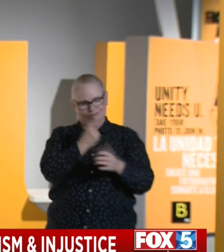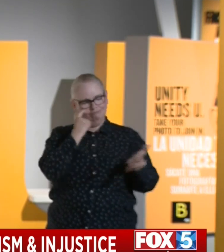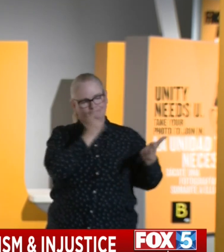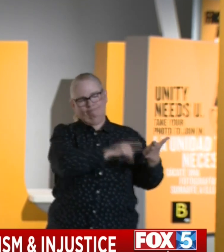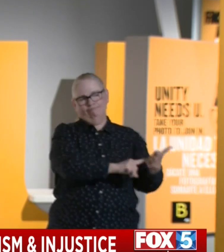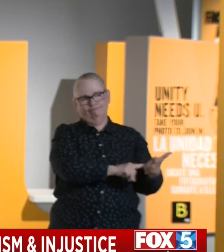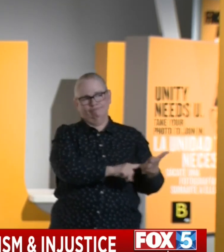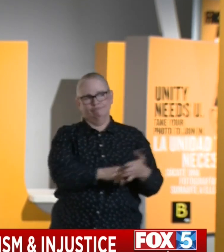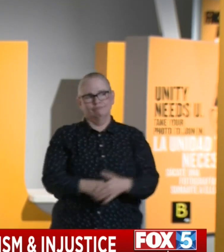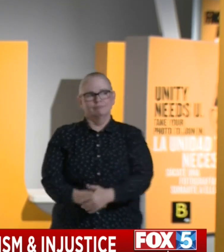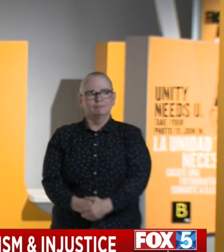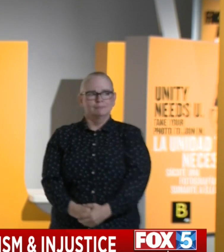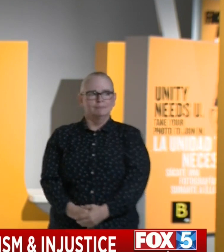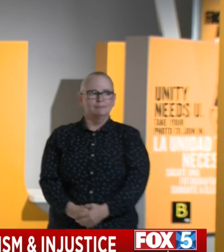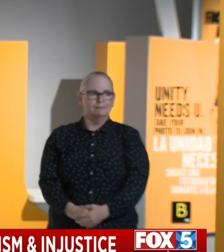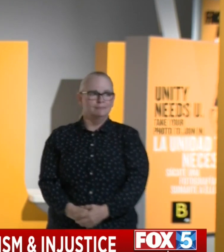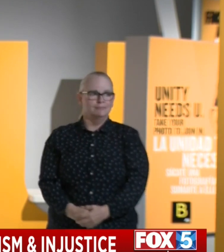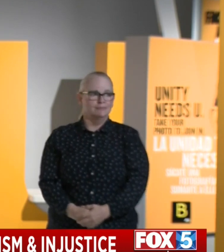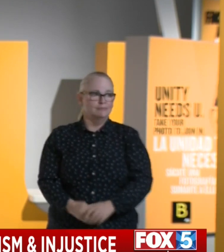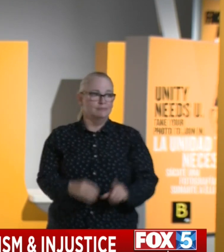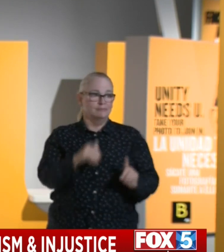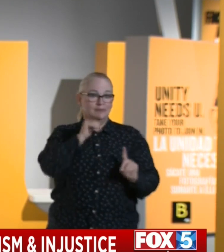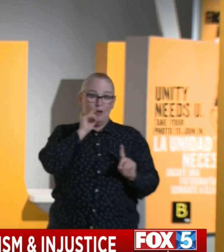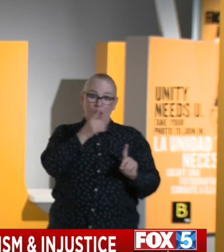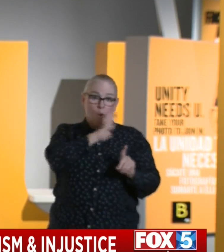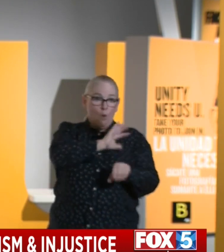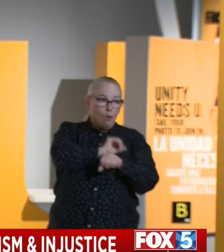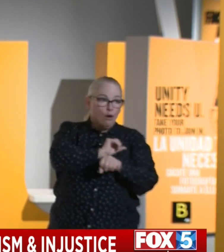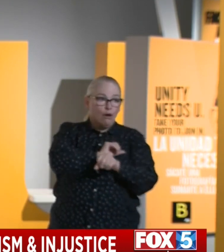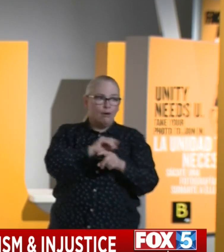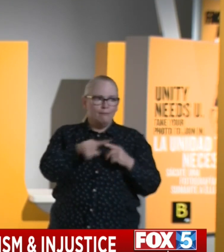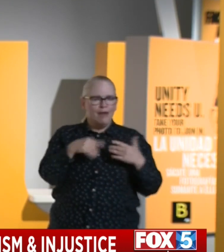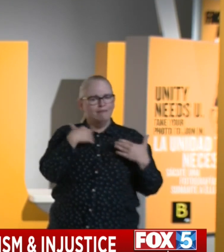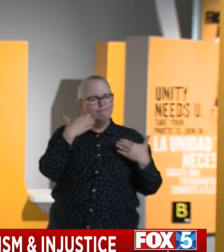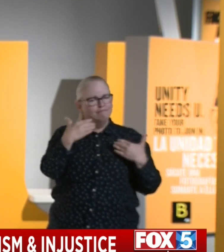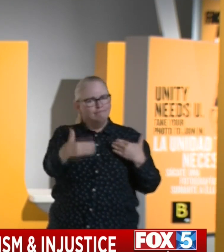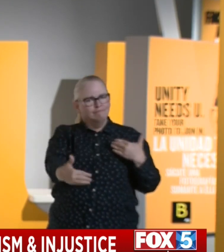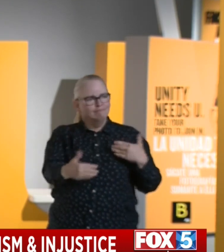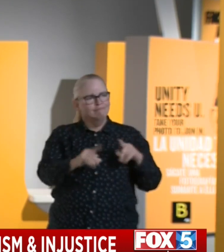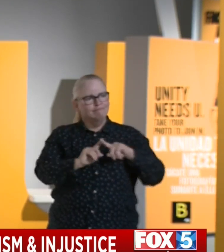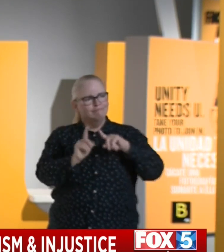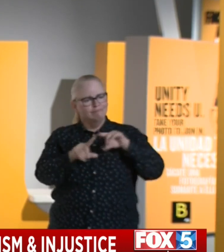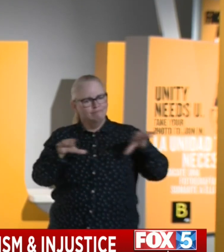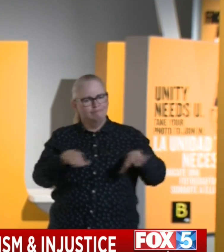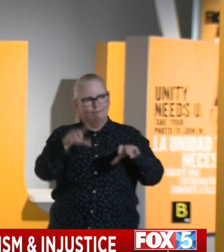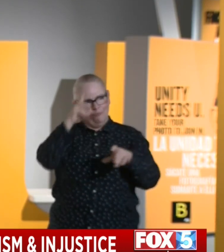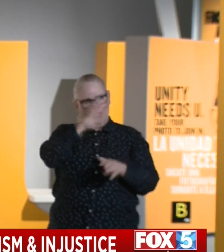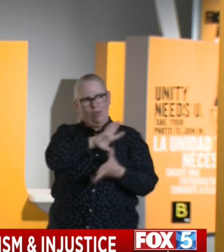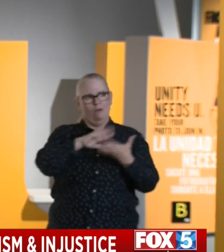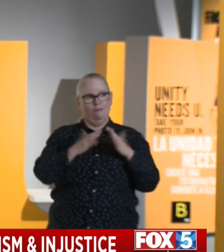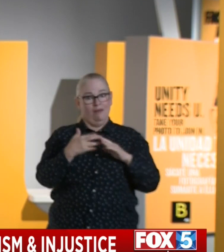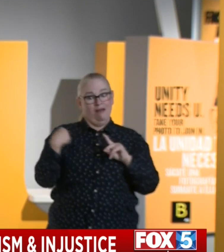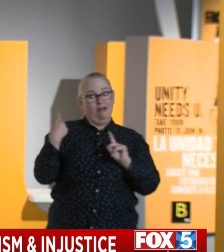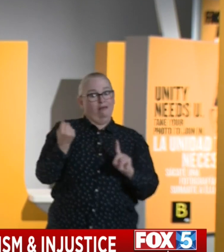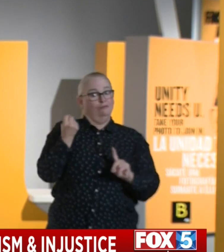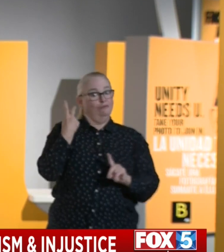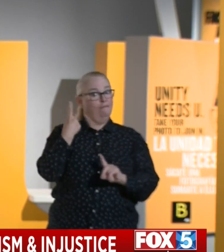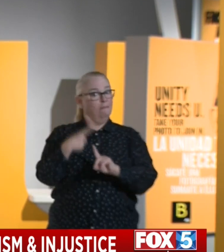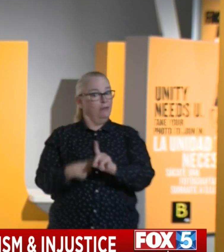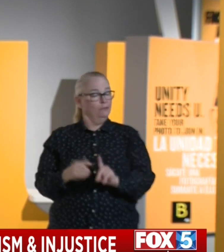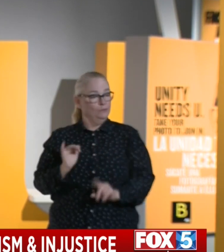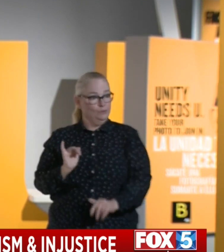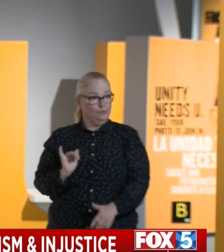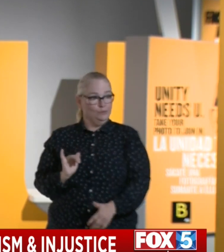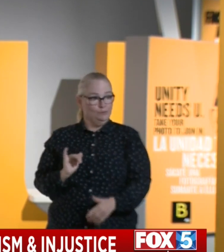of not only their careers, but over the course, particularly of the last 12 months where historic number